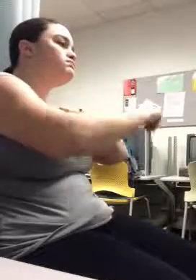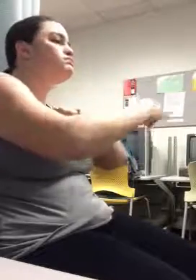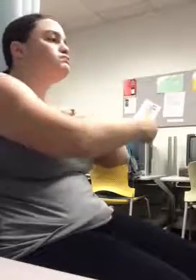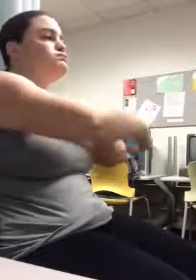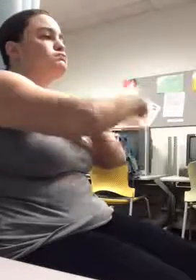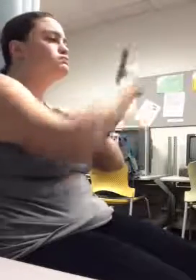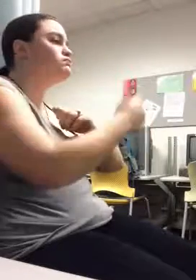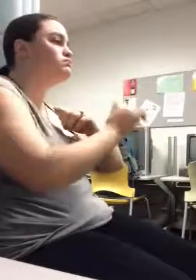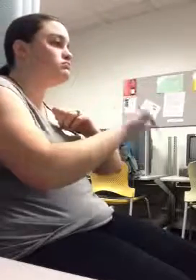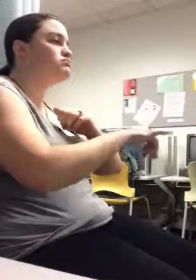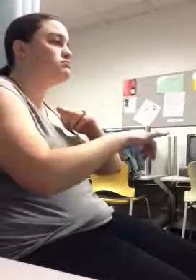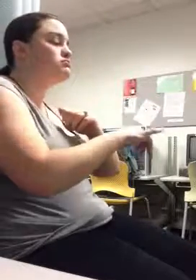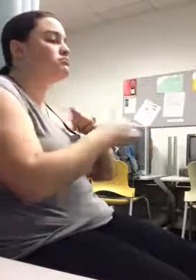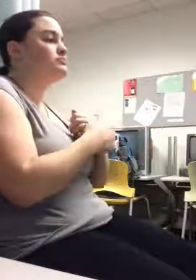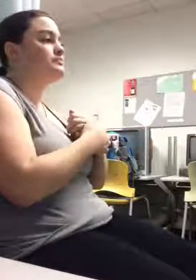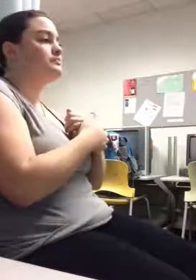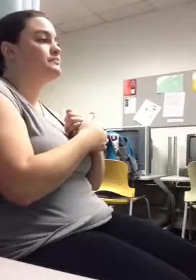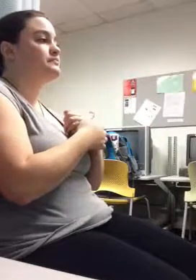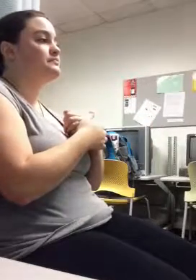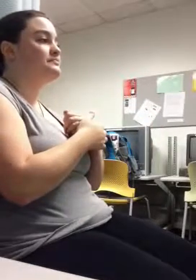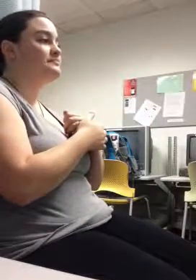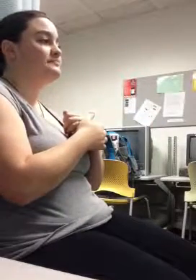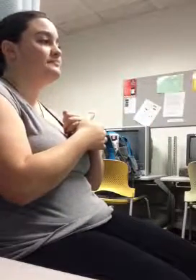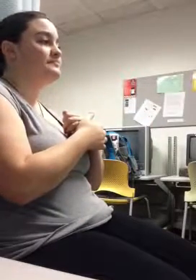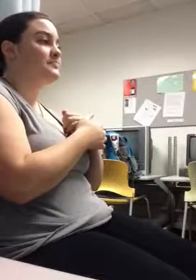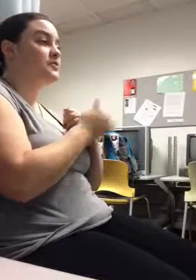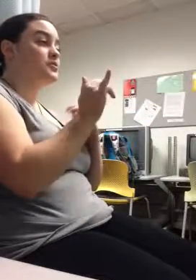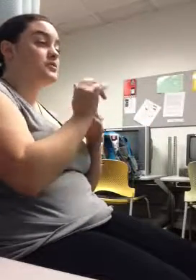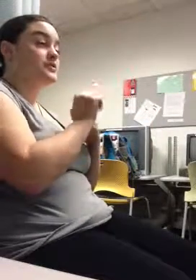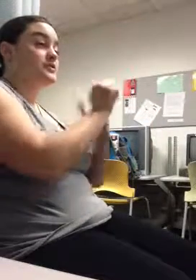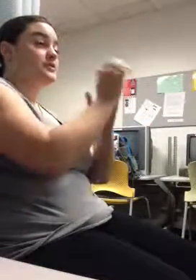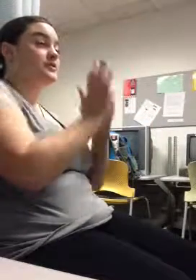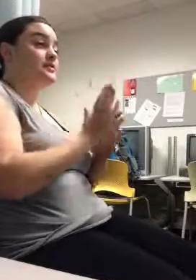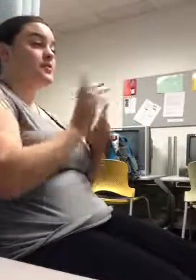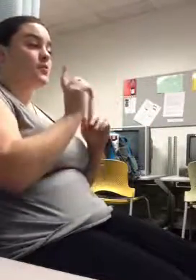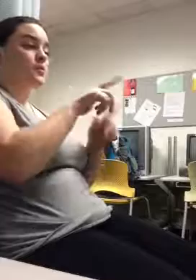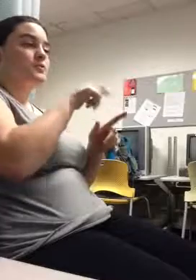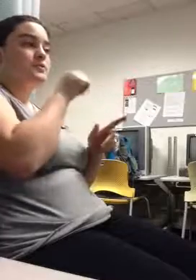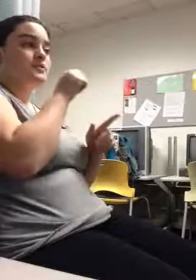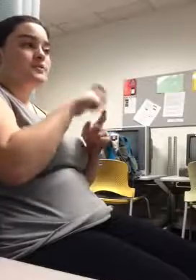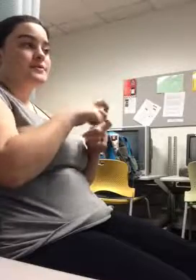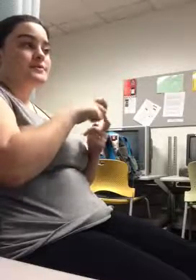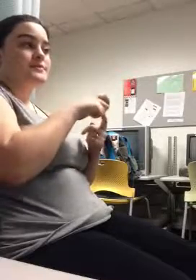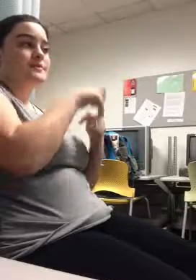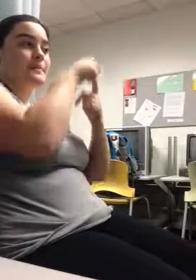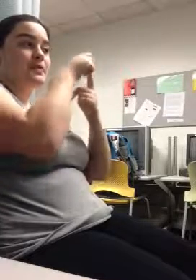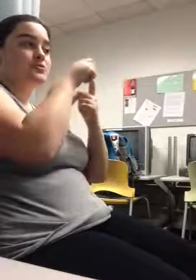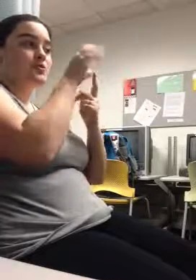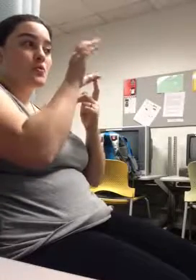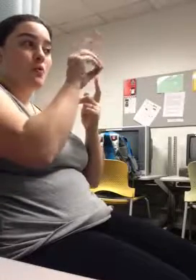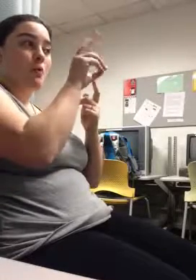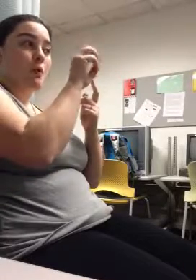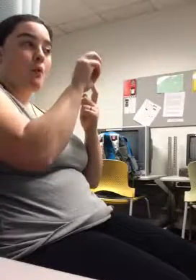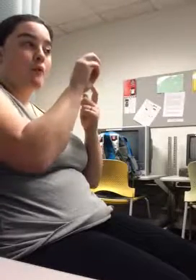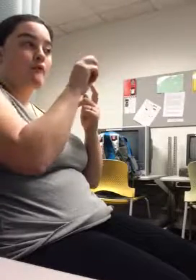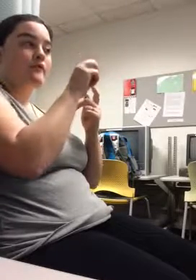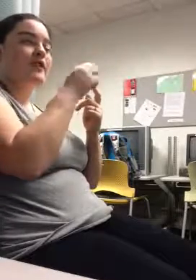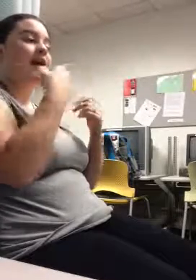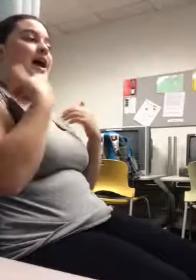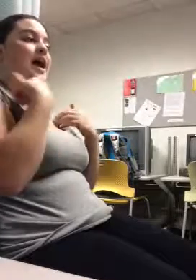took us to a special cove where it's a white sand beach. And we got to